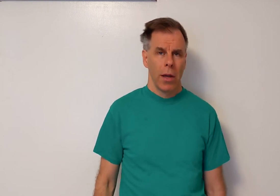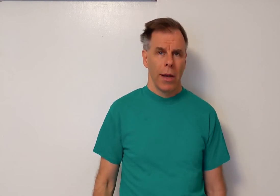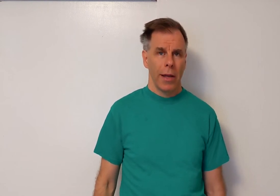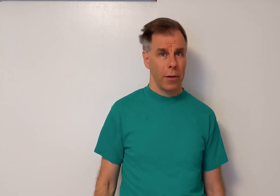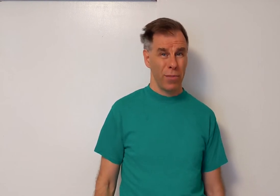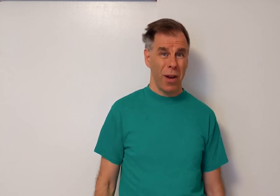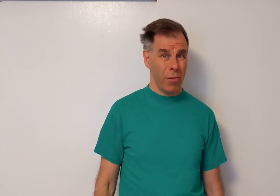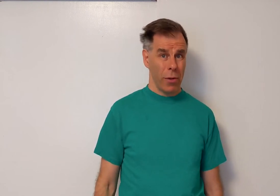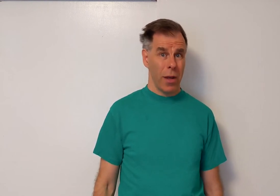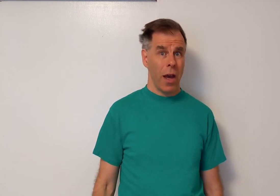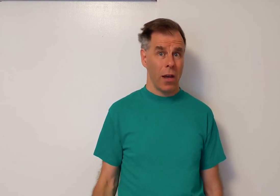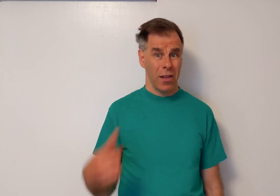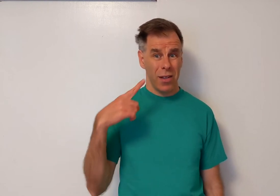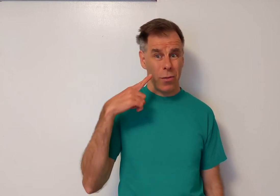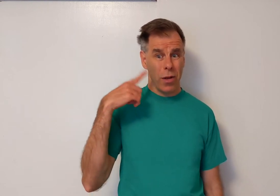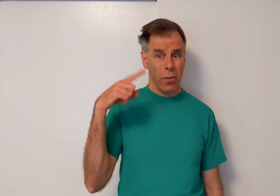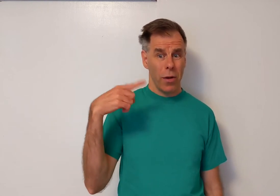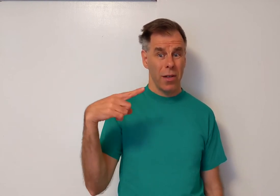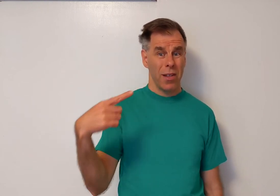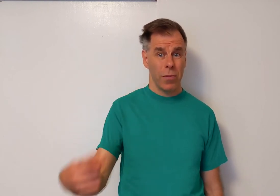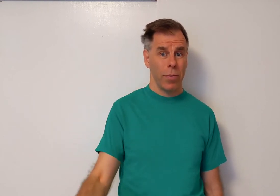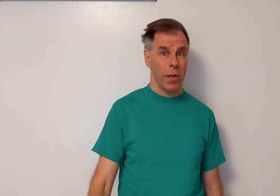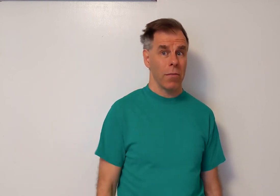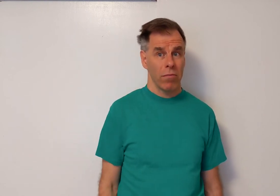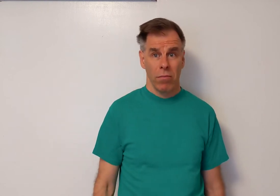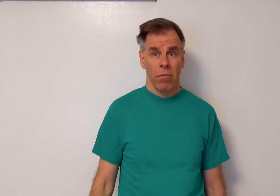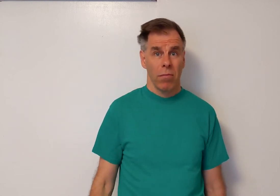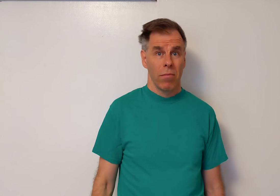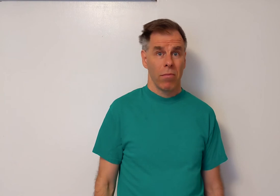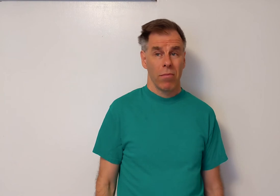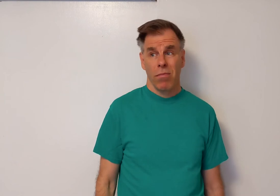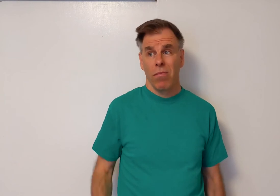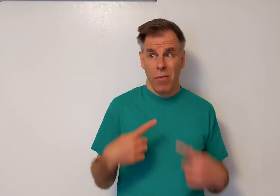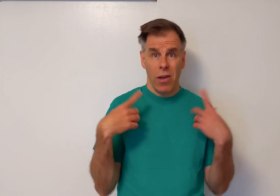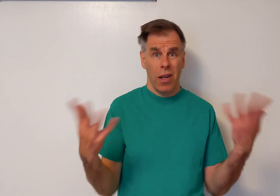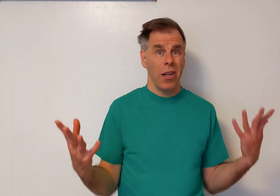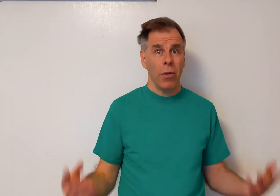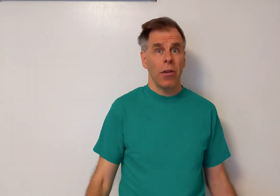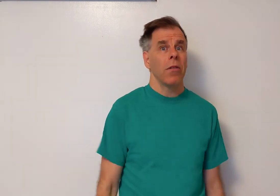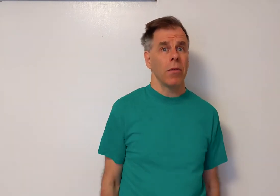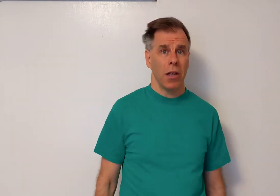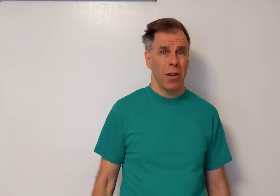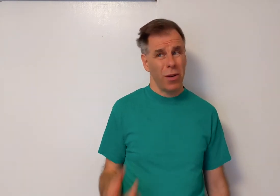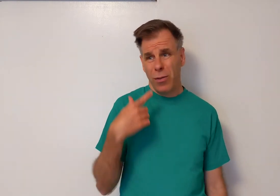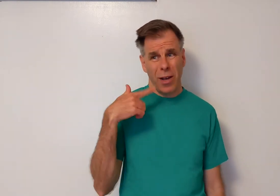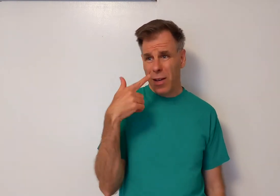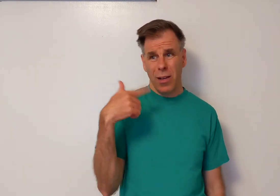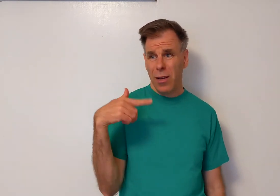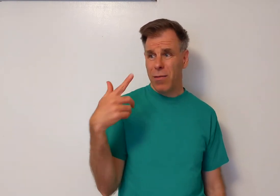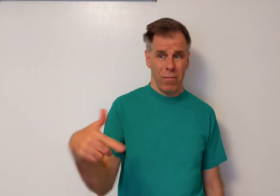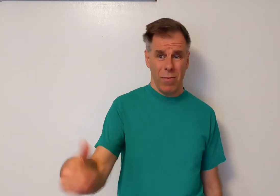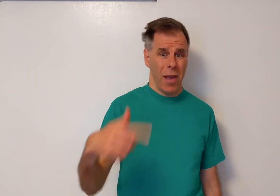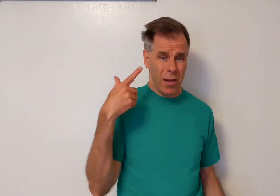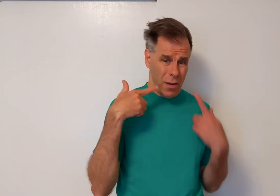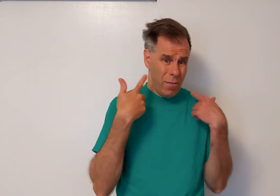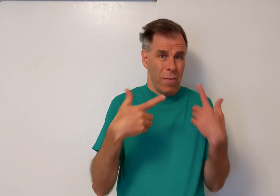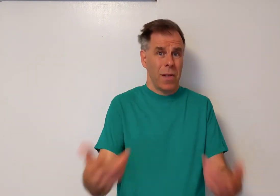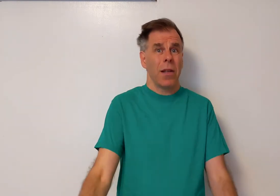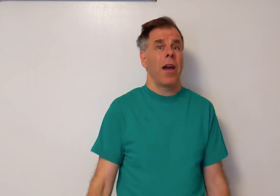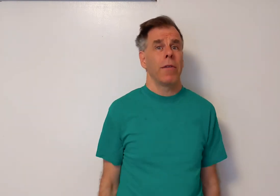And the problem with that is that we don't want to spit on anyone right now. We don't want any any saliva